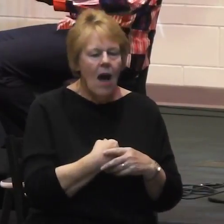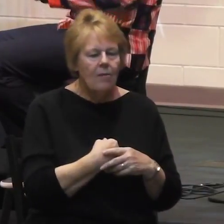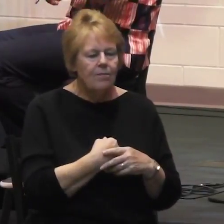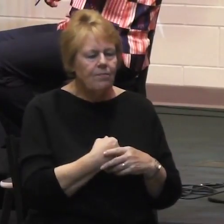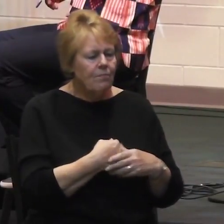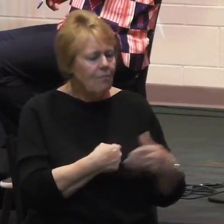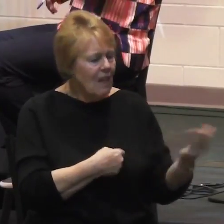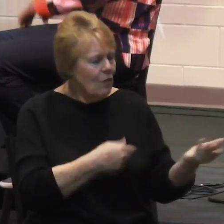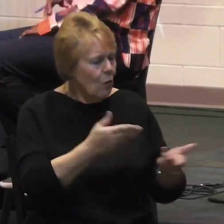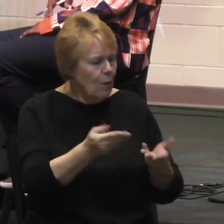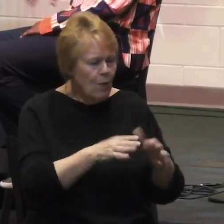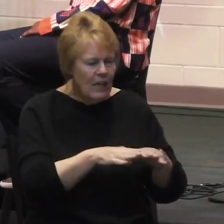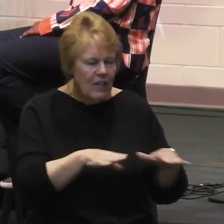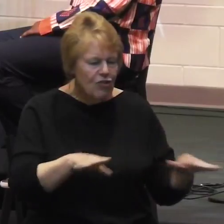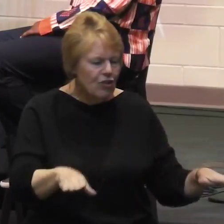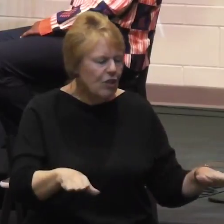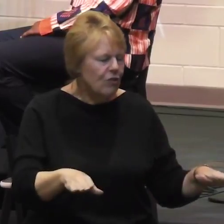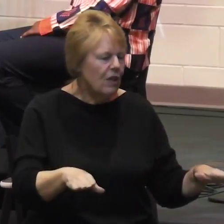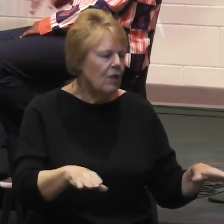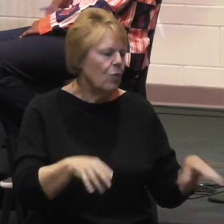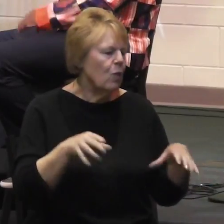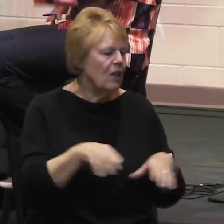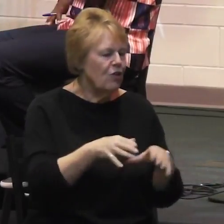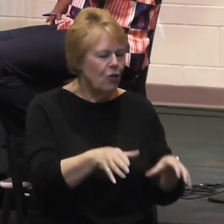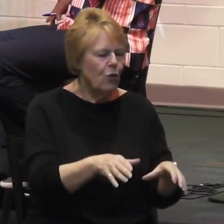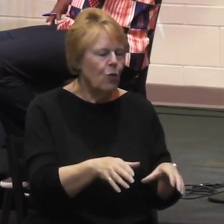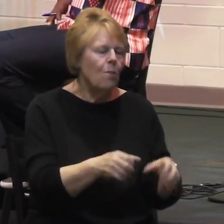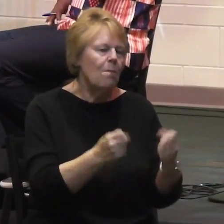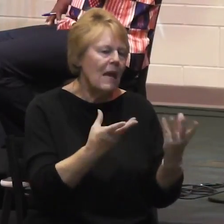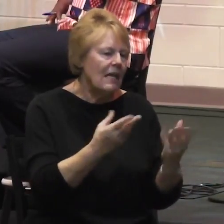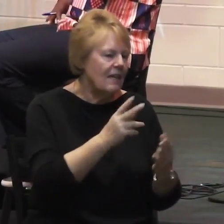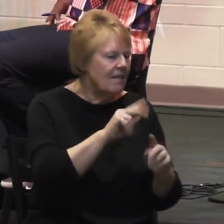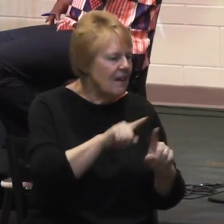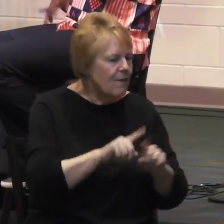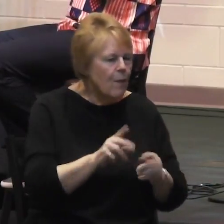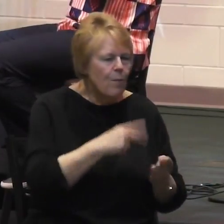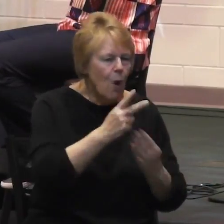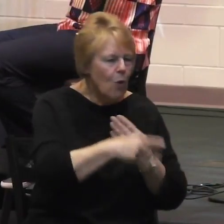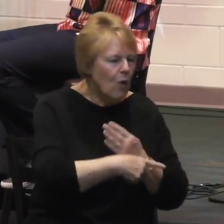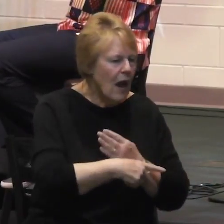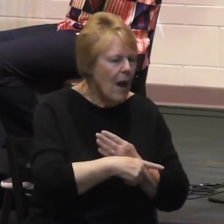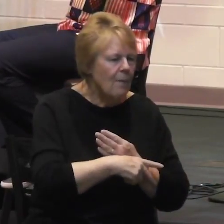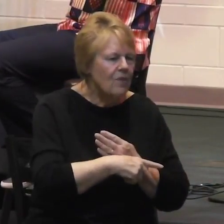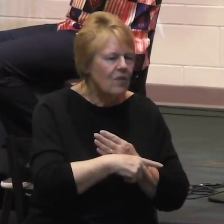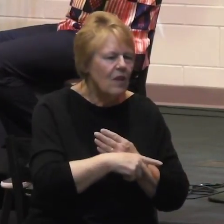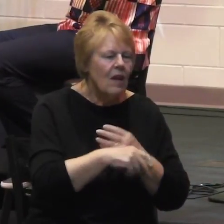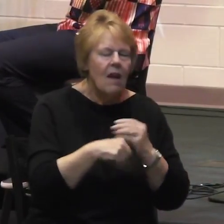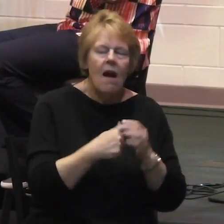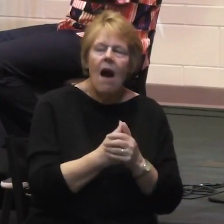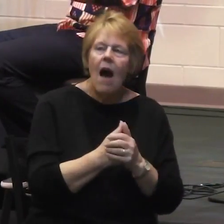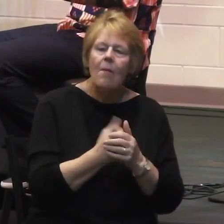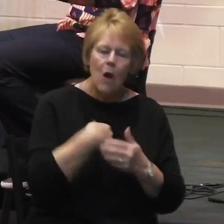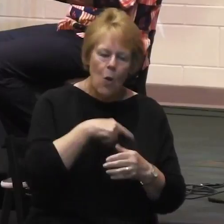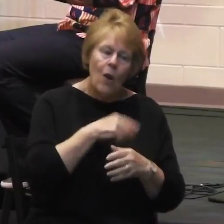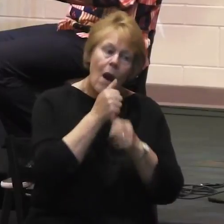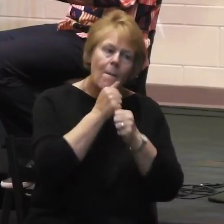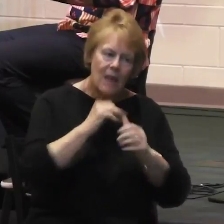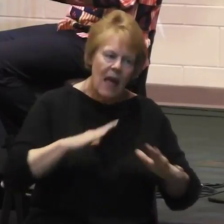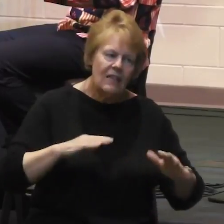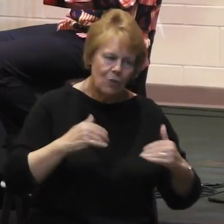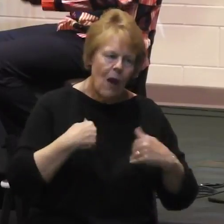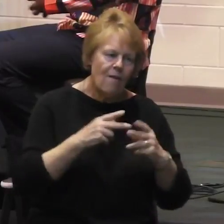members of the church. And we do lots of such programs. But then we also were blessed to have a facility